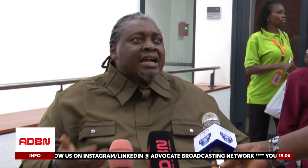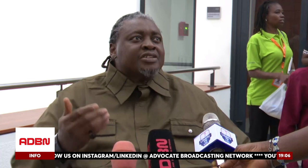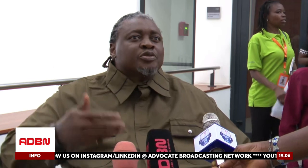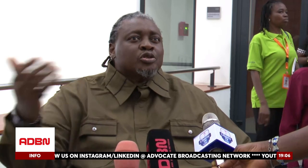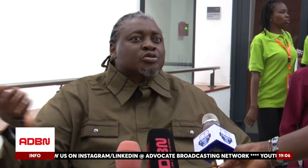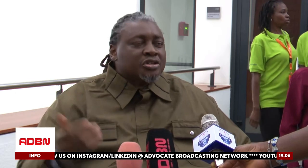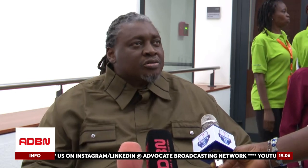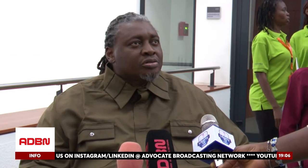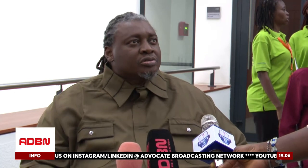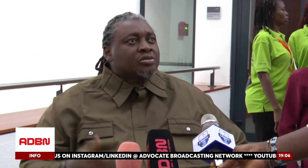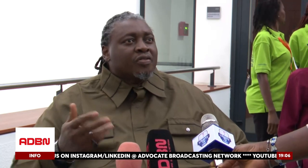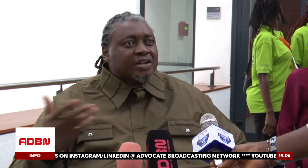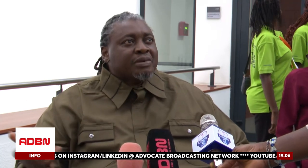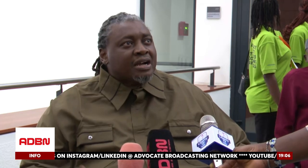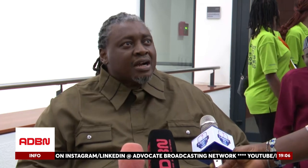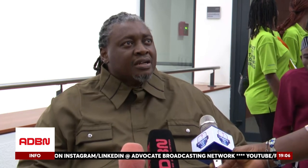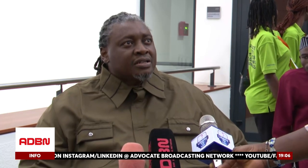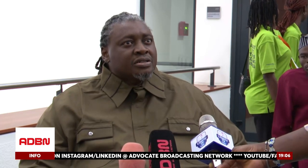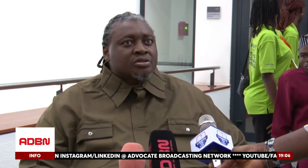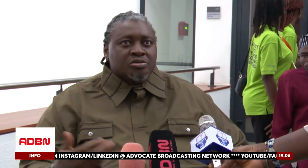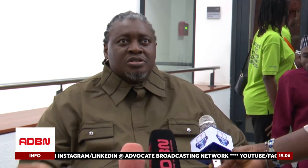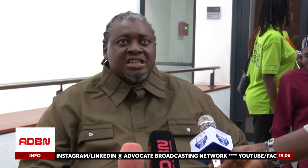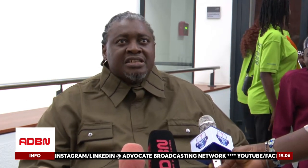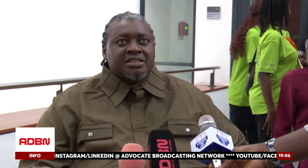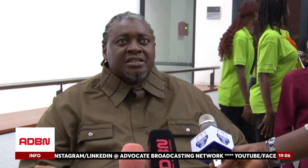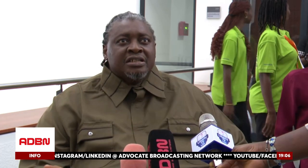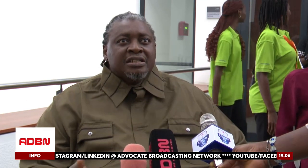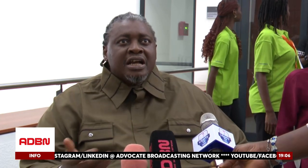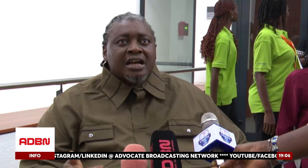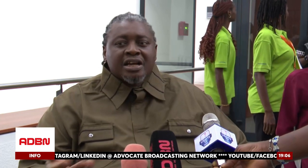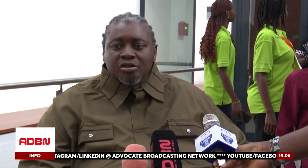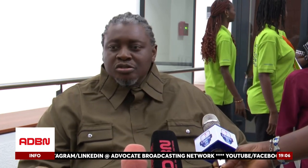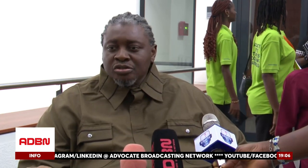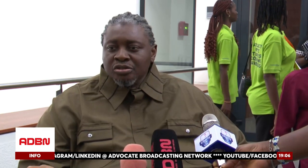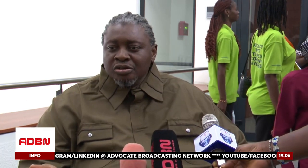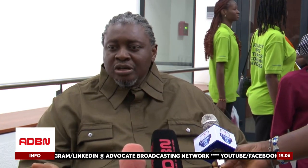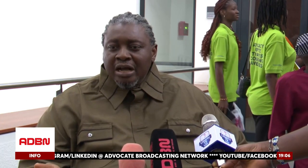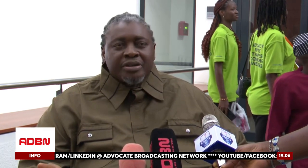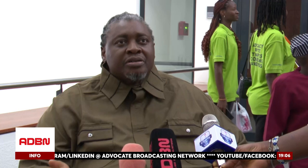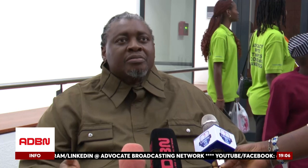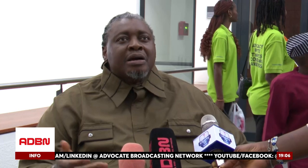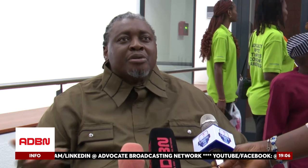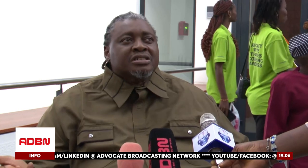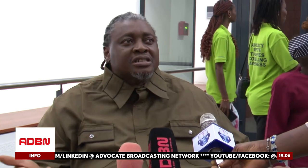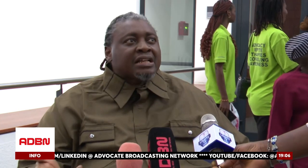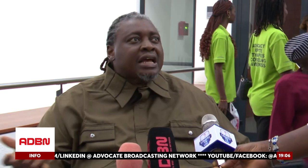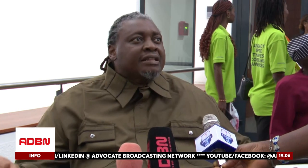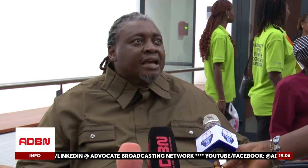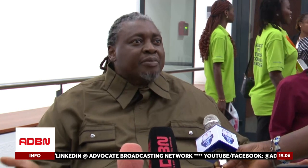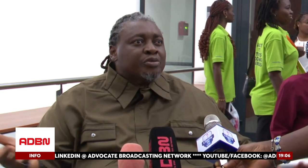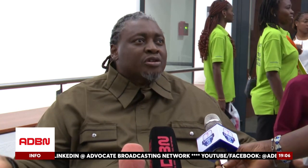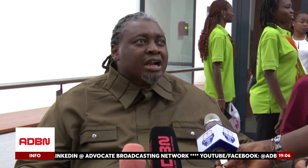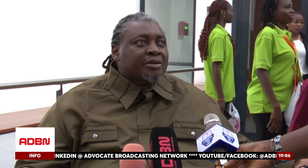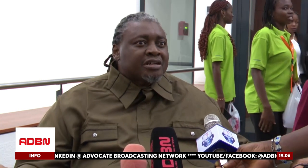I can't even go to Kew to convert my car to CNG. Neither can I also, I mean, my buses are